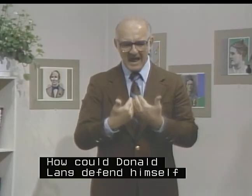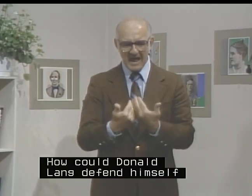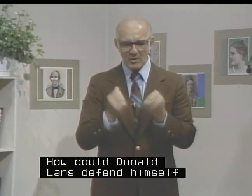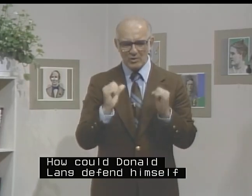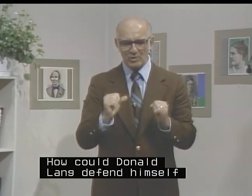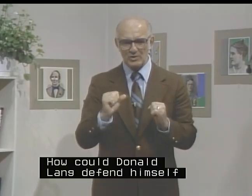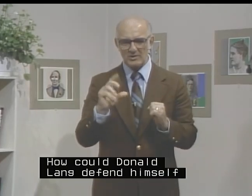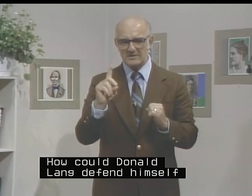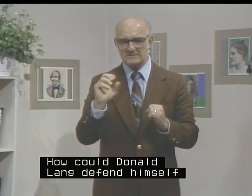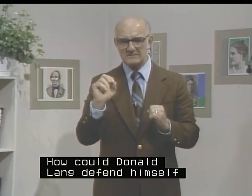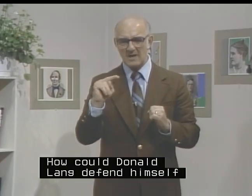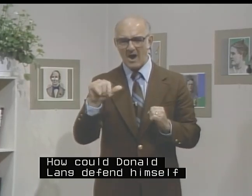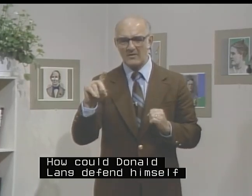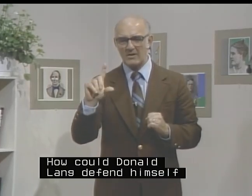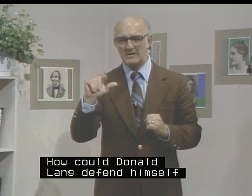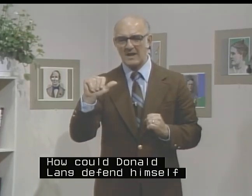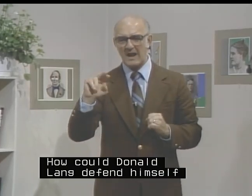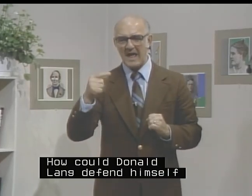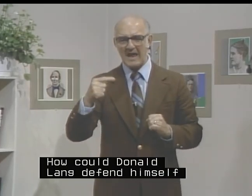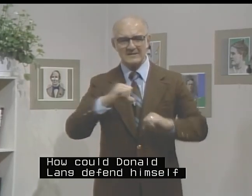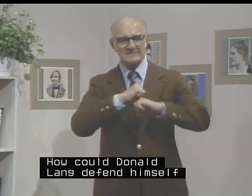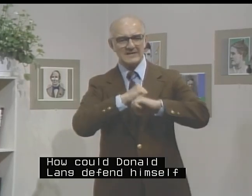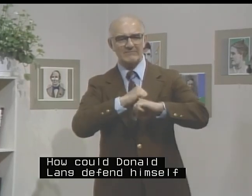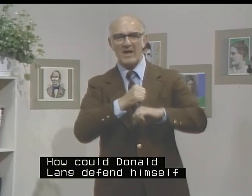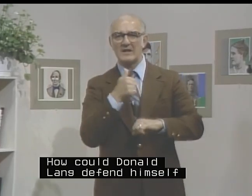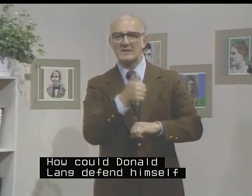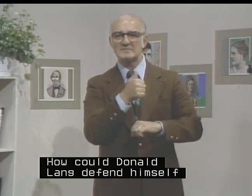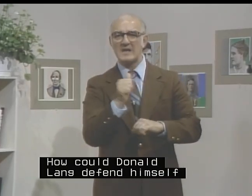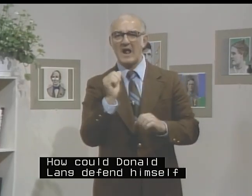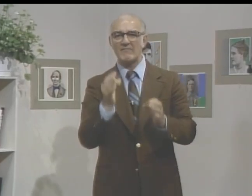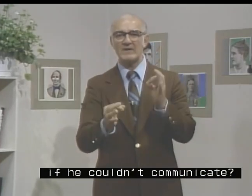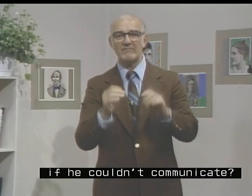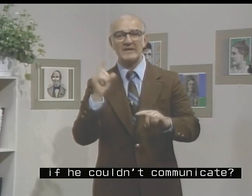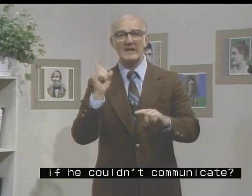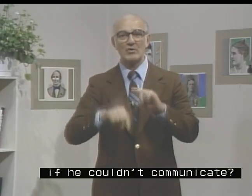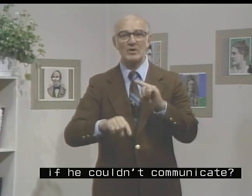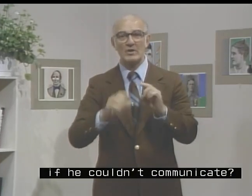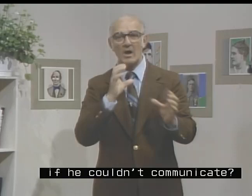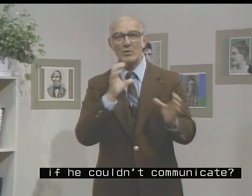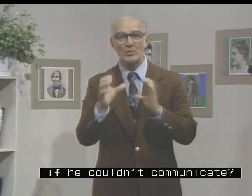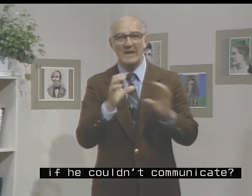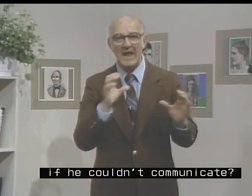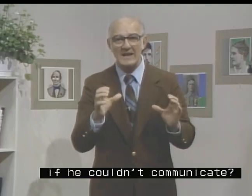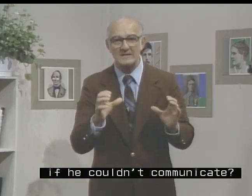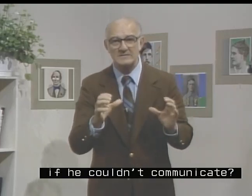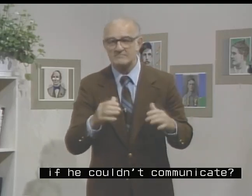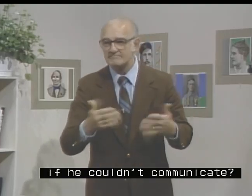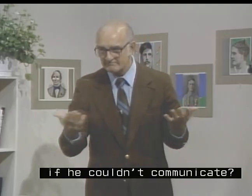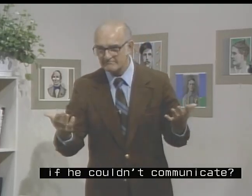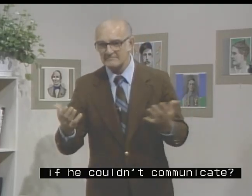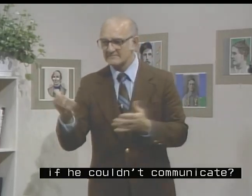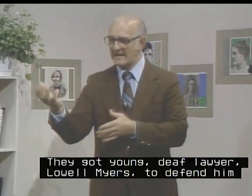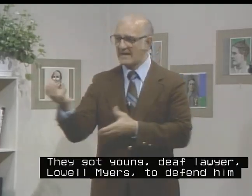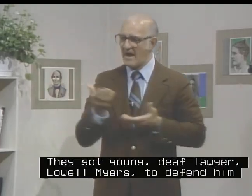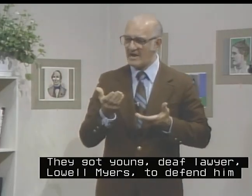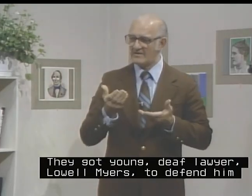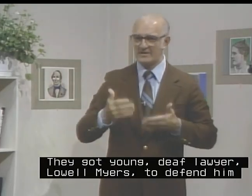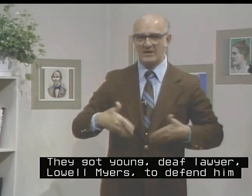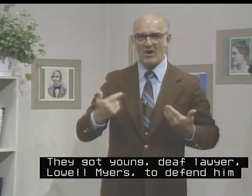How could Donald Lang defend himself if he couldn't communicate? They got young